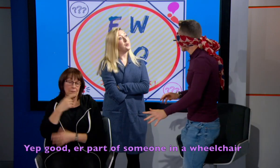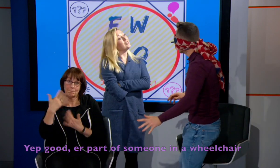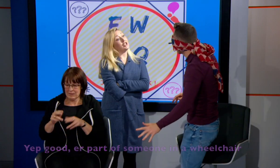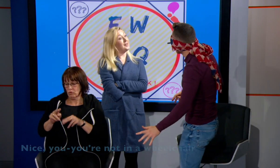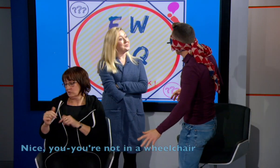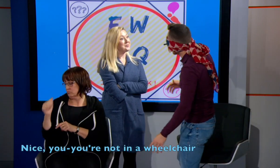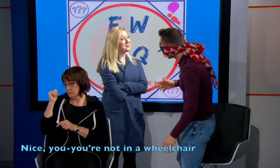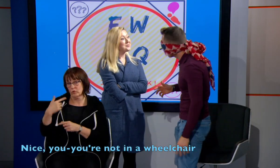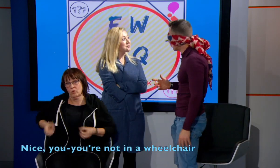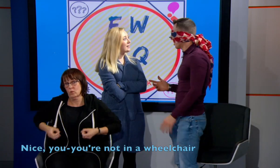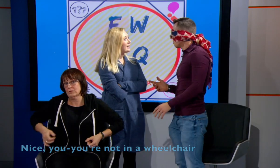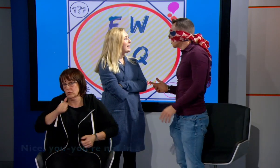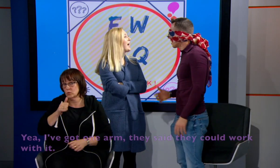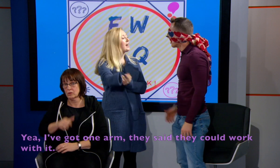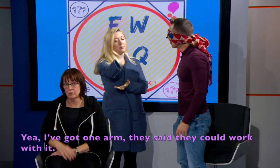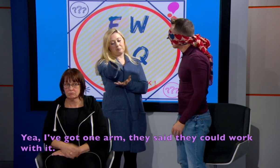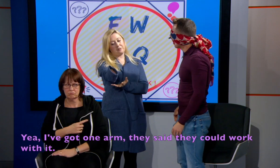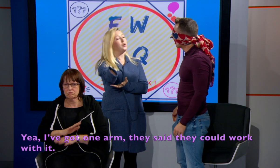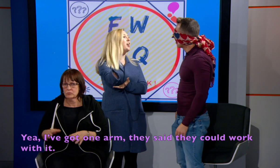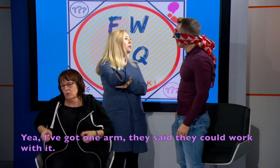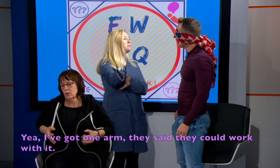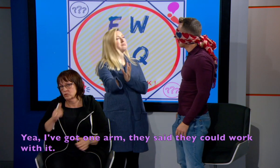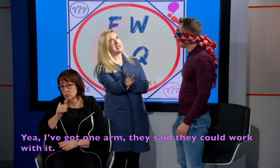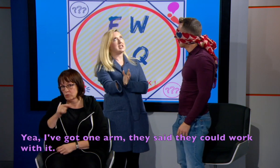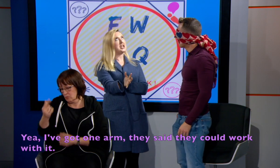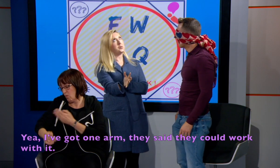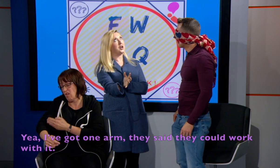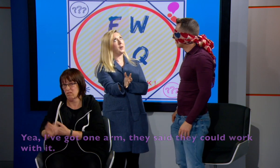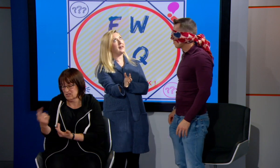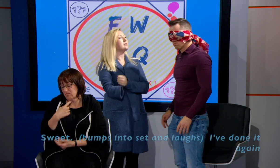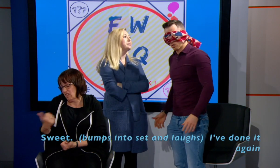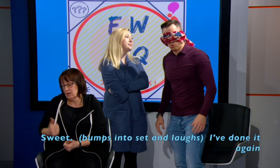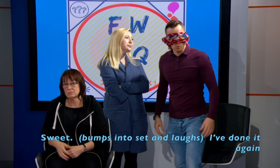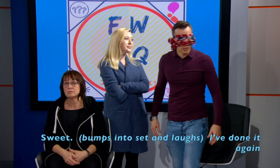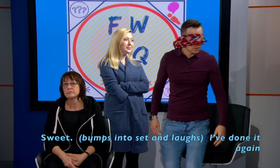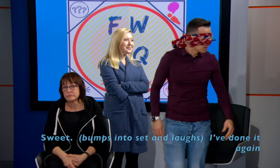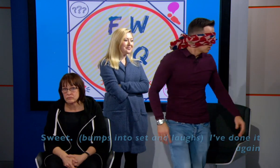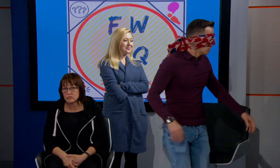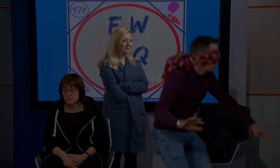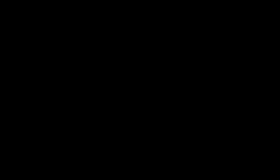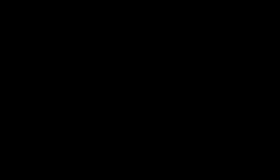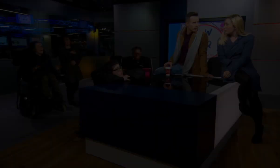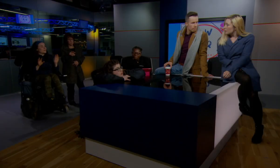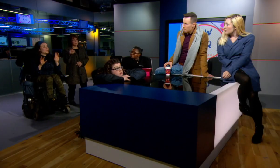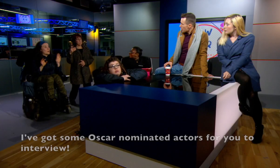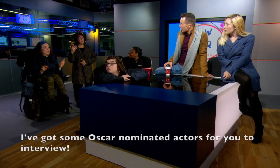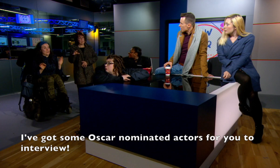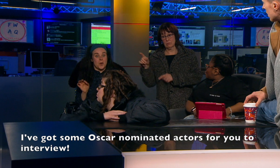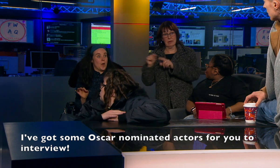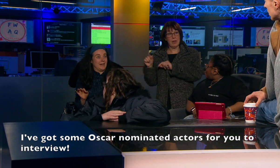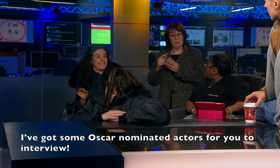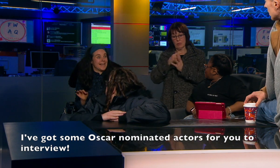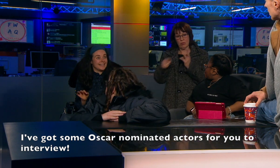of someone in a wheelchair. Nice, you're not in a wheelchair? Yeah, I've got one arm. They said they could work with it. Sweet. I've done it. I've got some